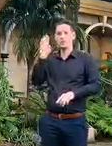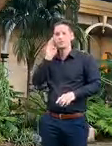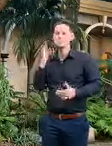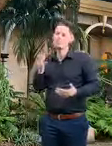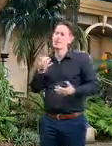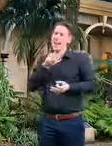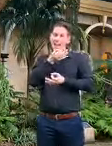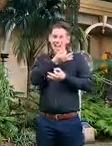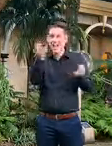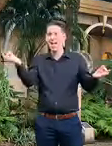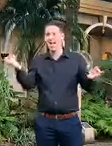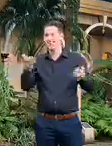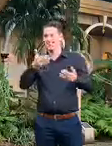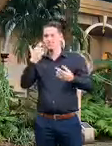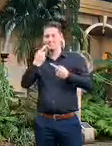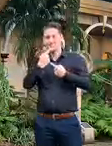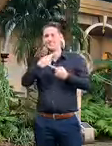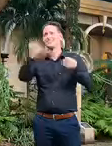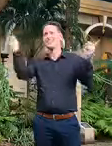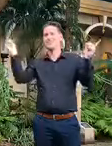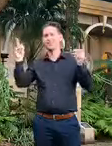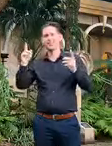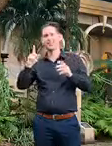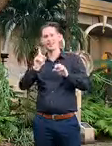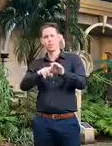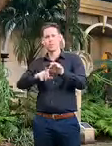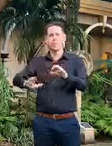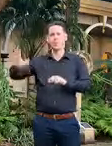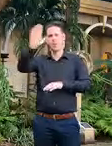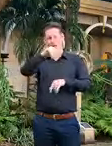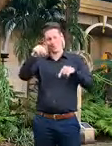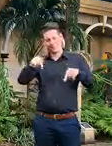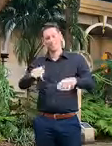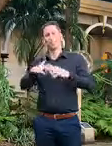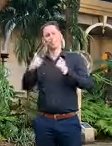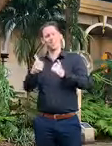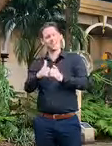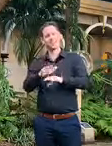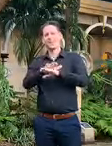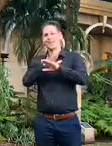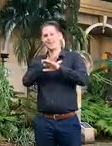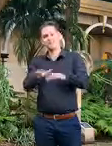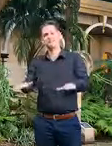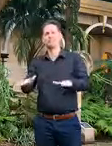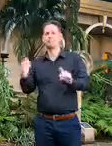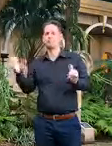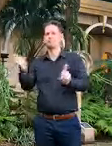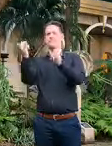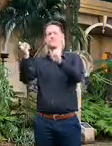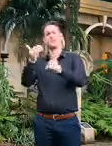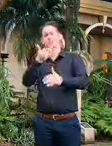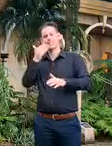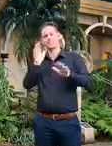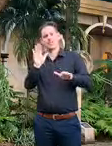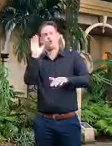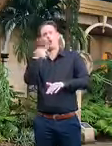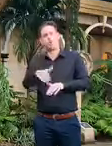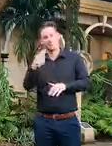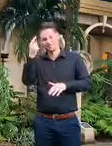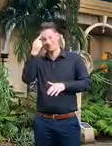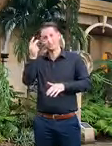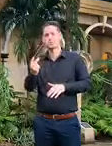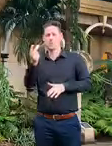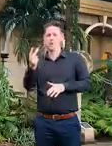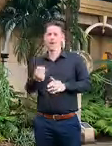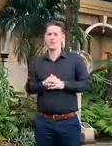asking the media to please get this key message out to everyone for this weekend let's all be sensible and do the right thing let's